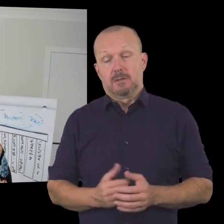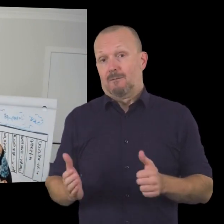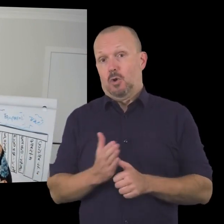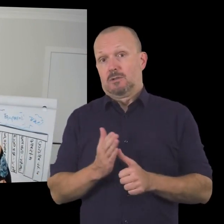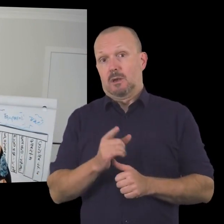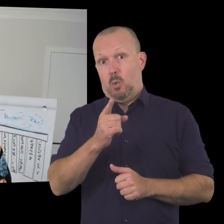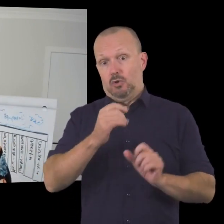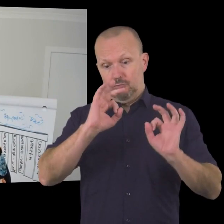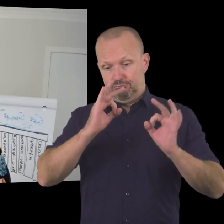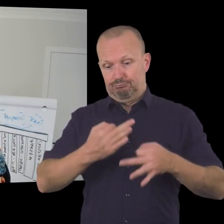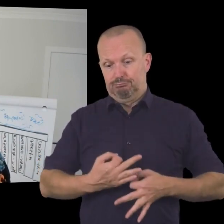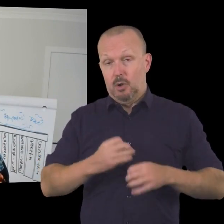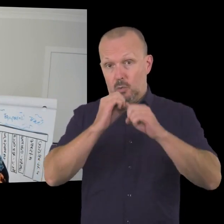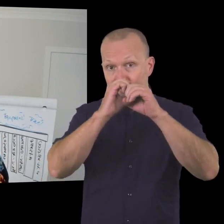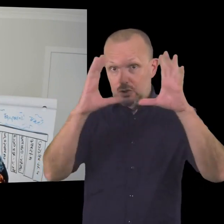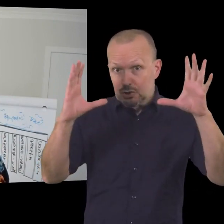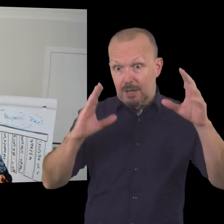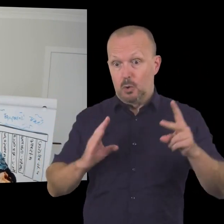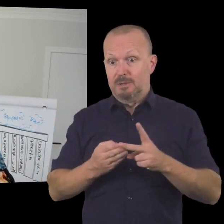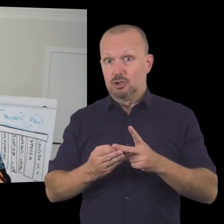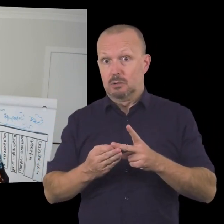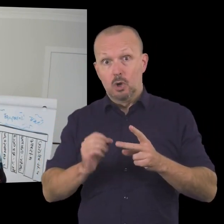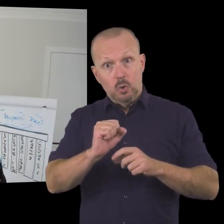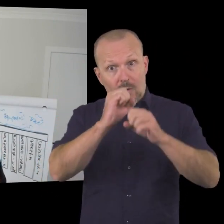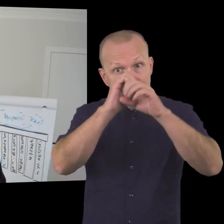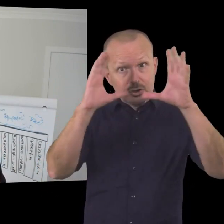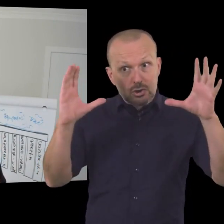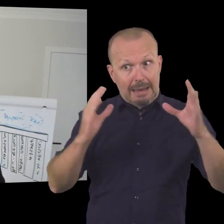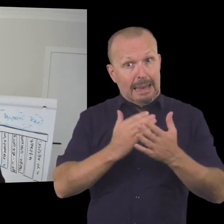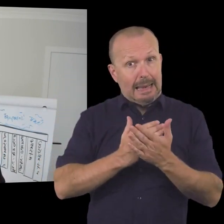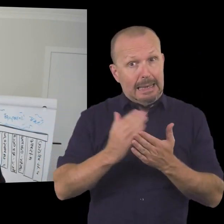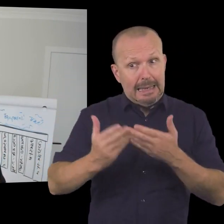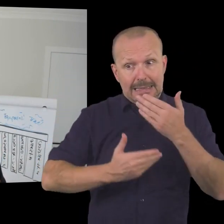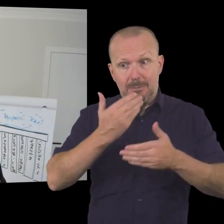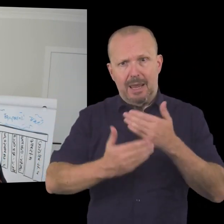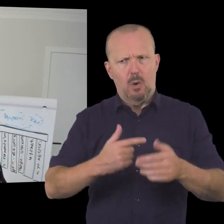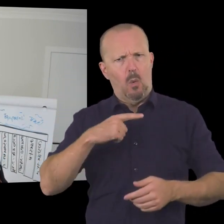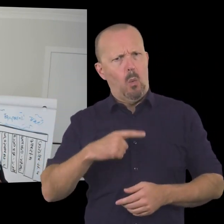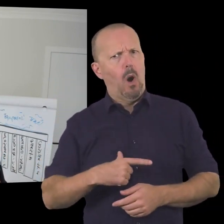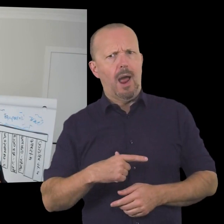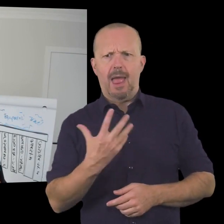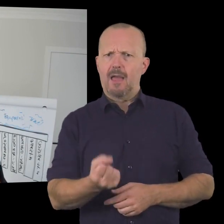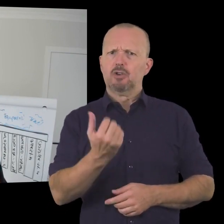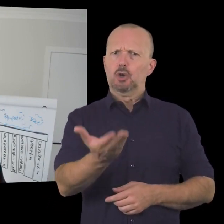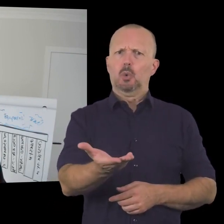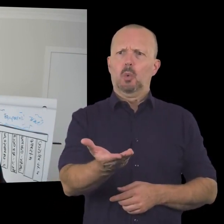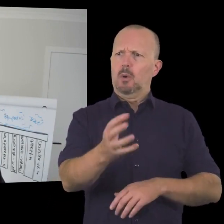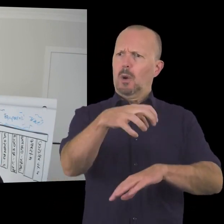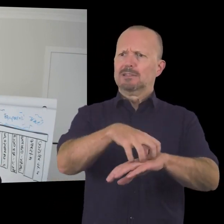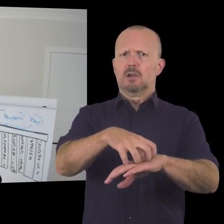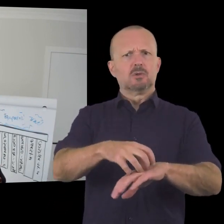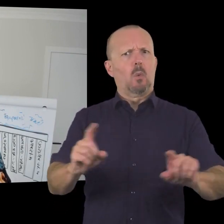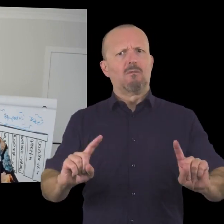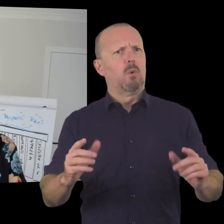is check in with your vision and mission does your vision articulate why you exist as a as an organization and the difference that you're looking to make for the